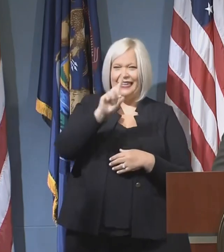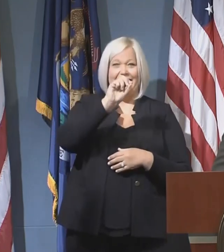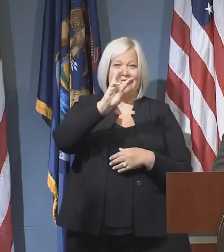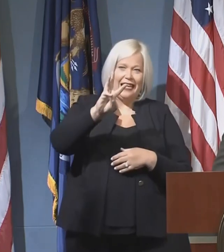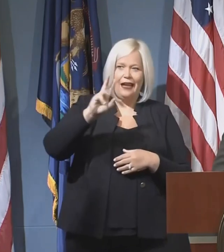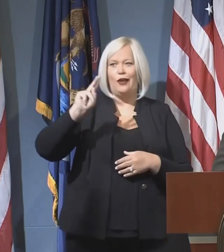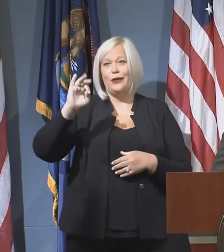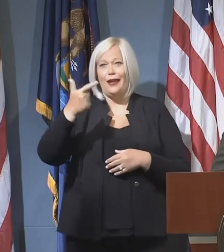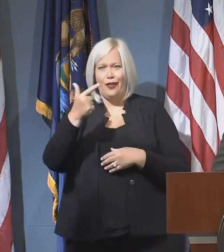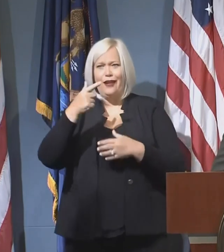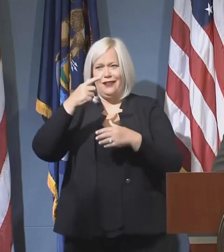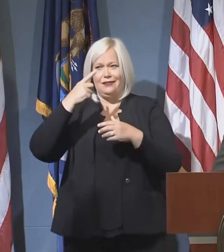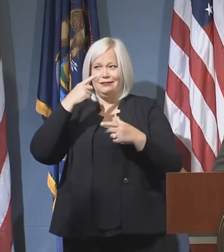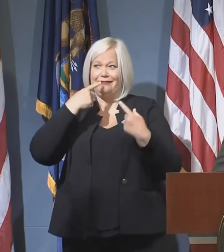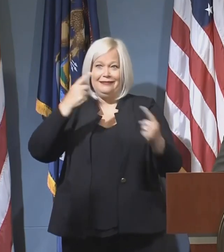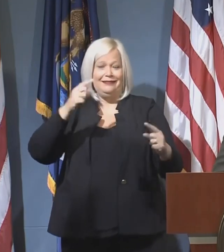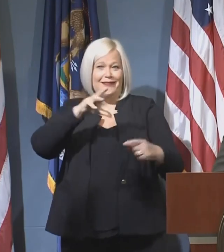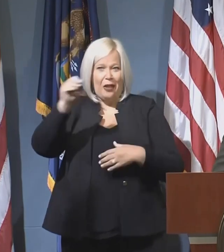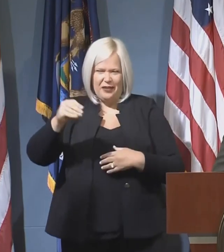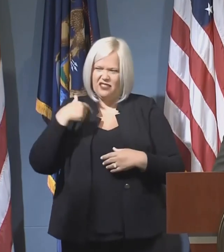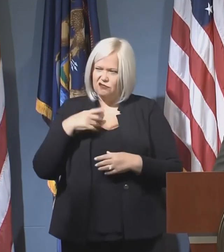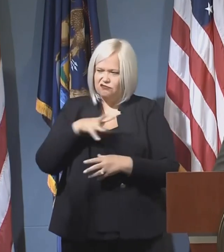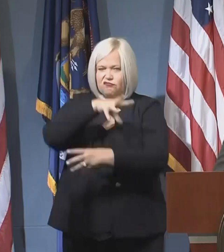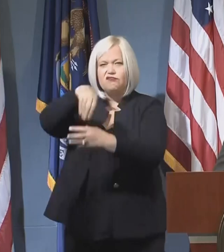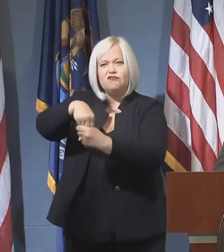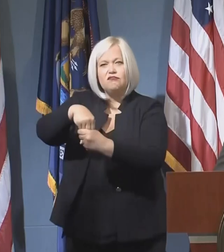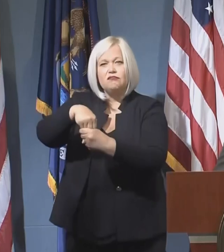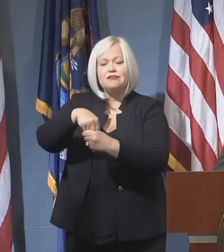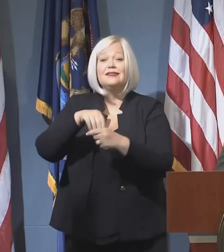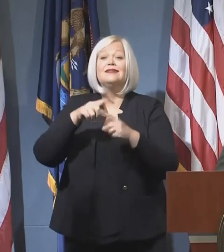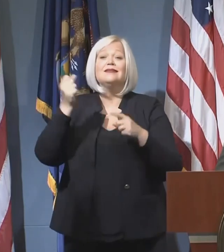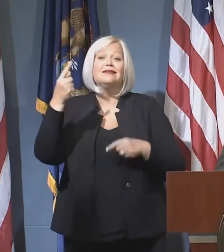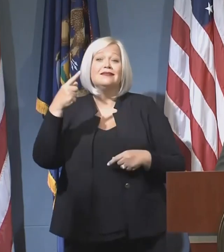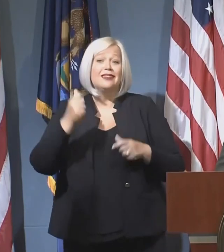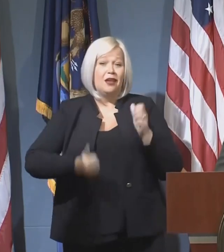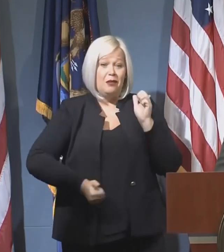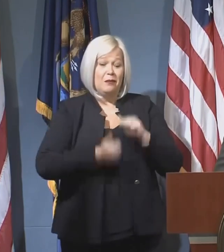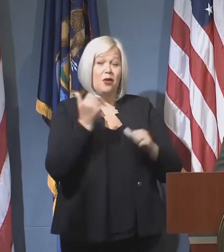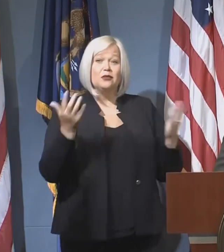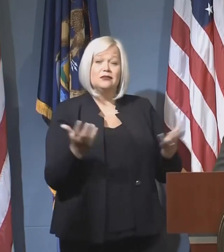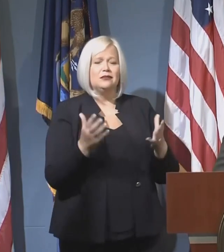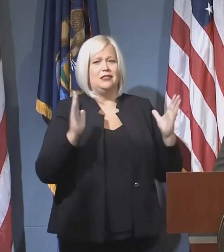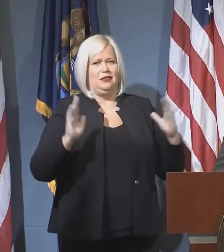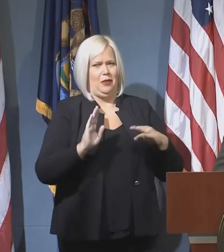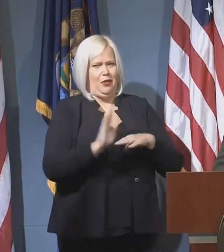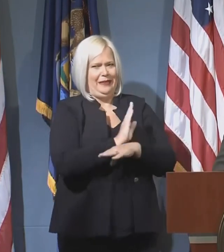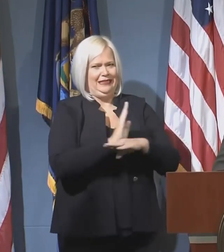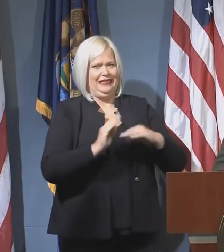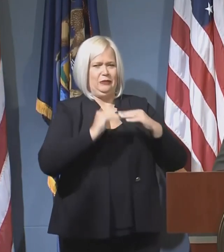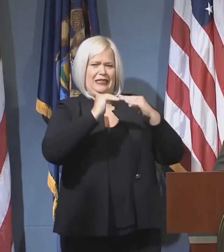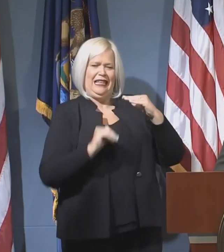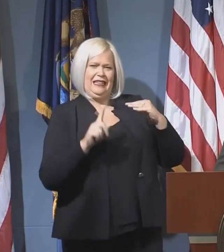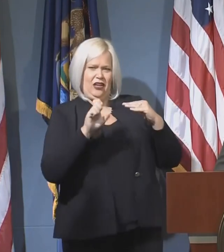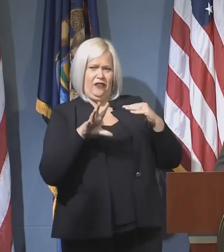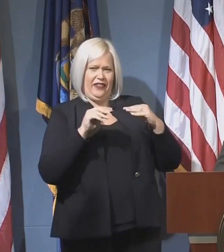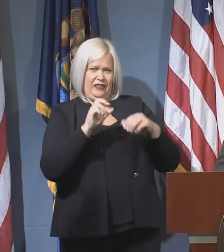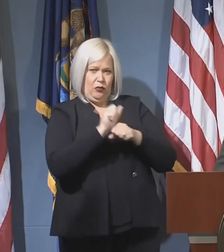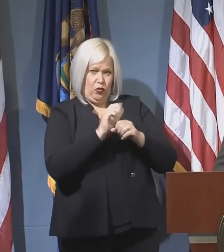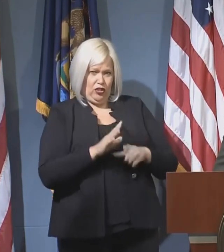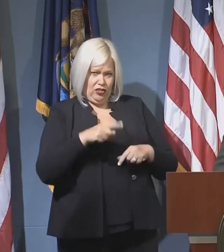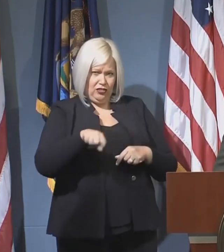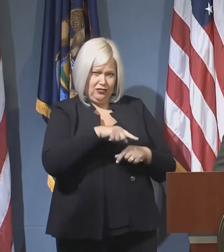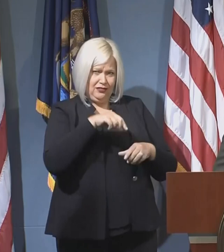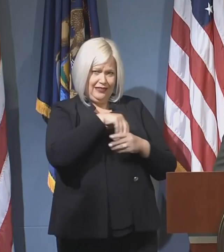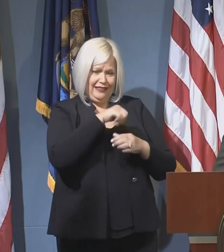Dow, and Kellogg. However, 80% of our members are small businesses with 100 employees or less. Truly the small